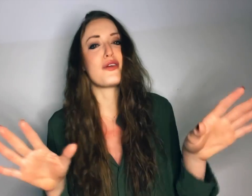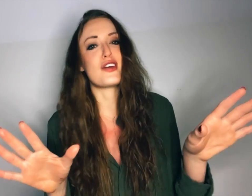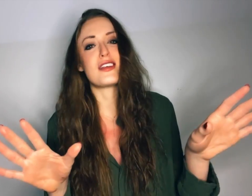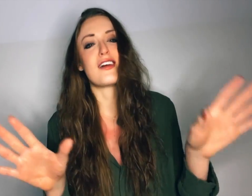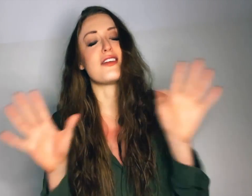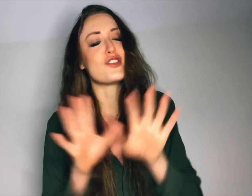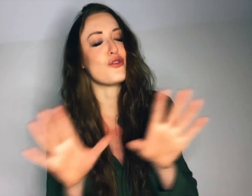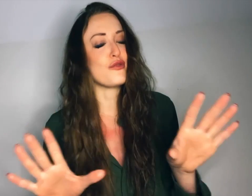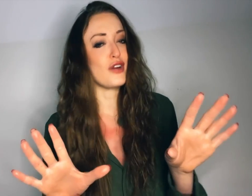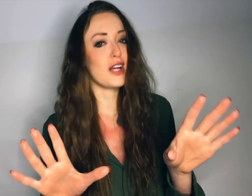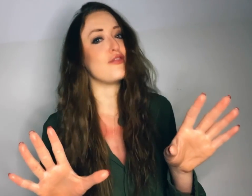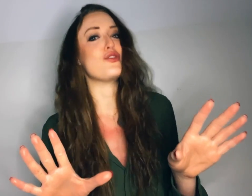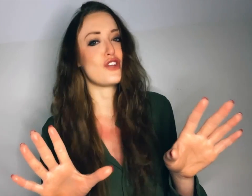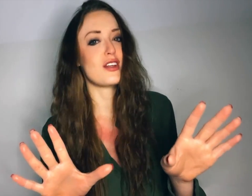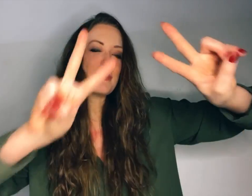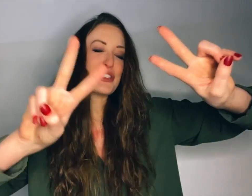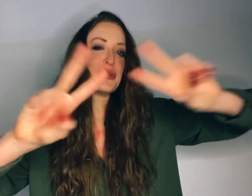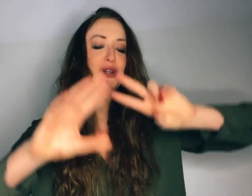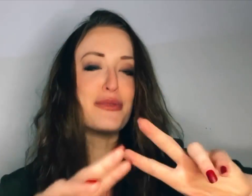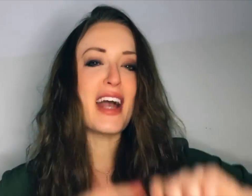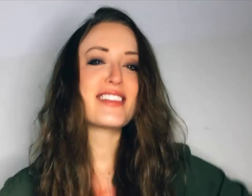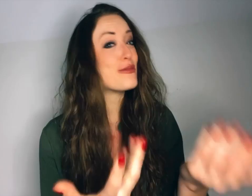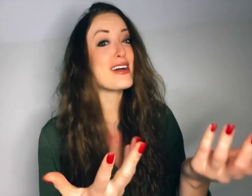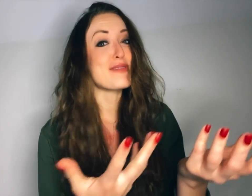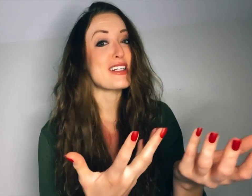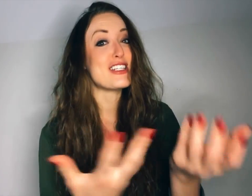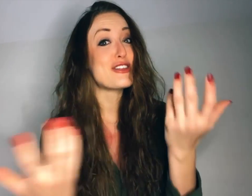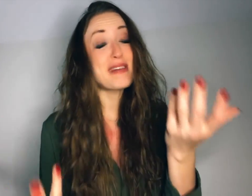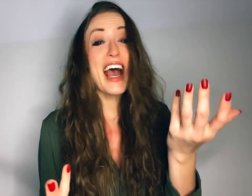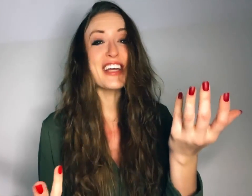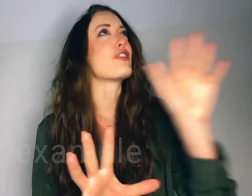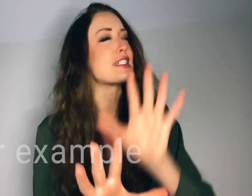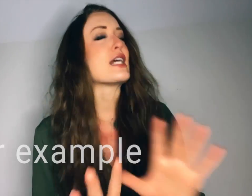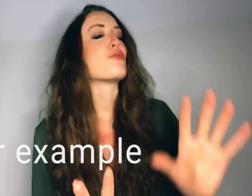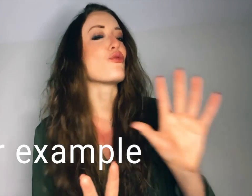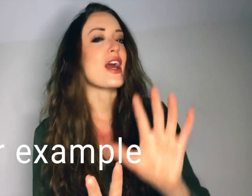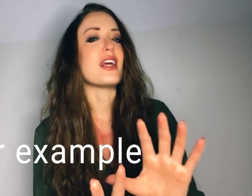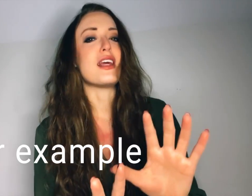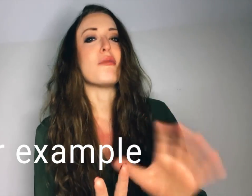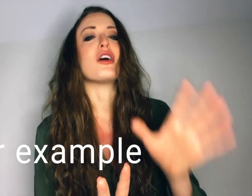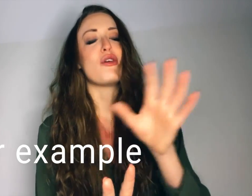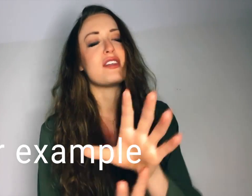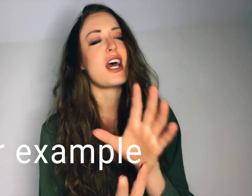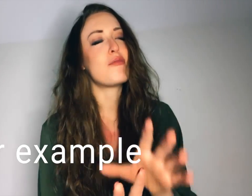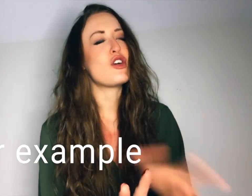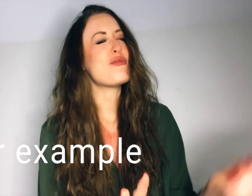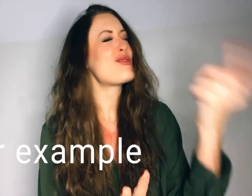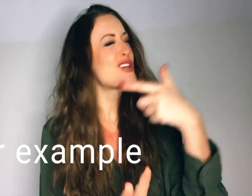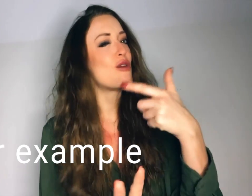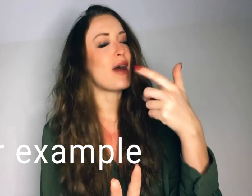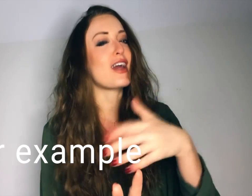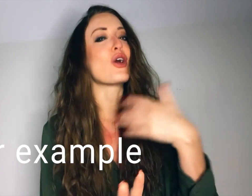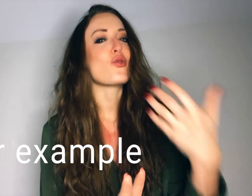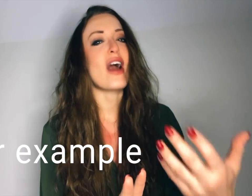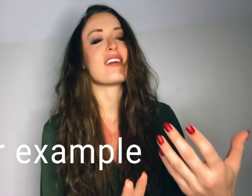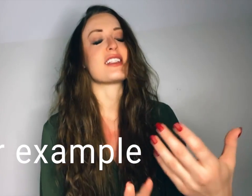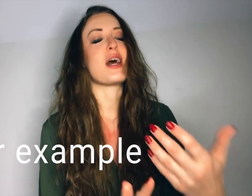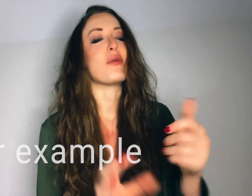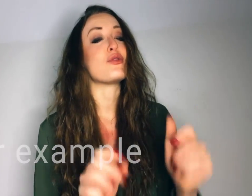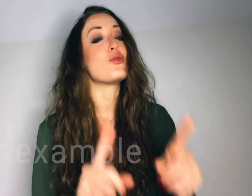phrasing that leaves no room for confusion. Number two, correct. want your message to be accurate. For example, writing an email and you have a typo, you may want to go back and correct that typo to